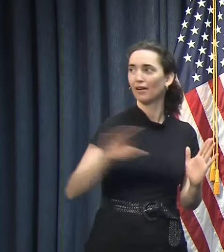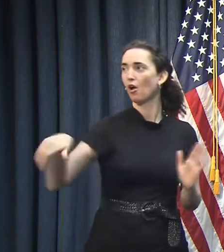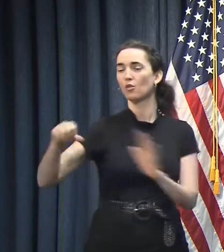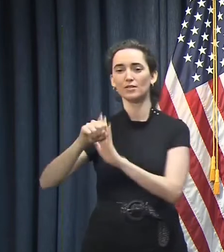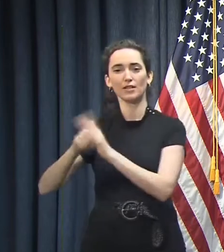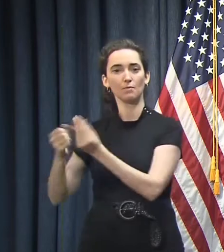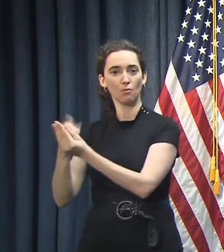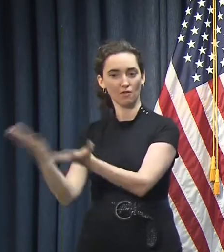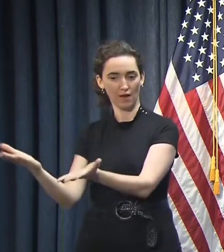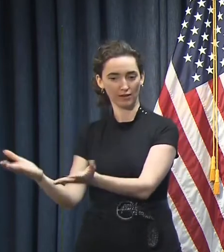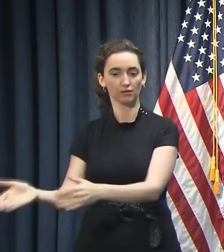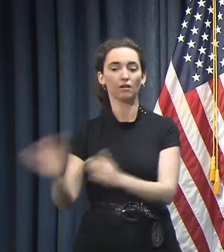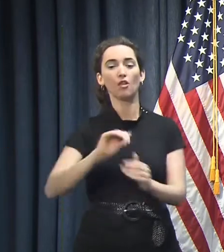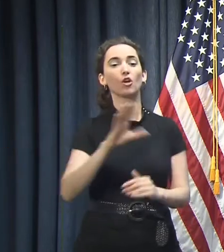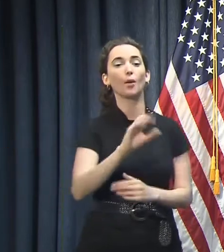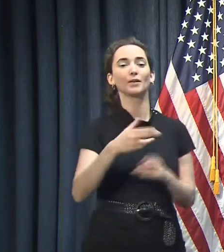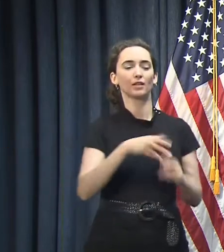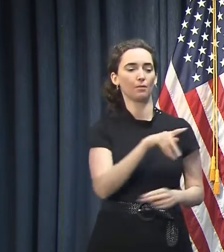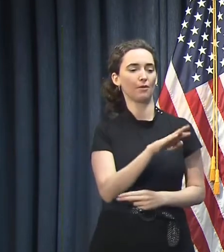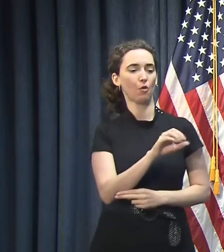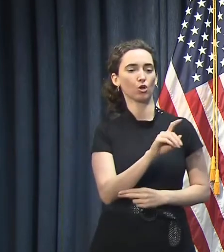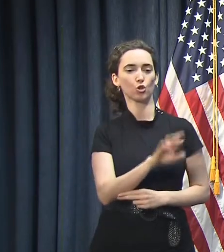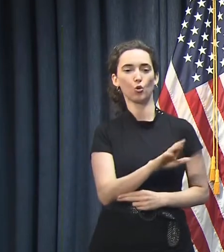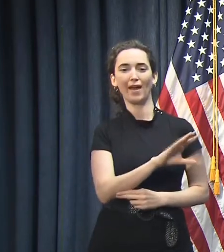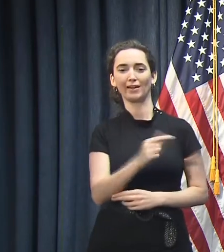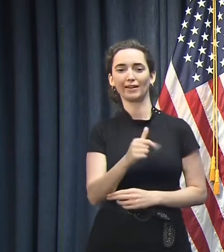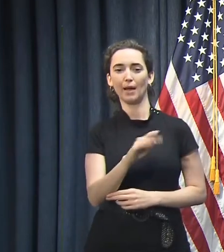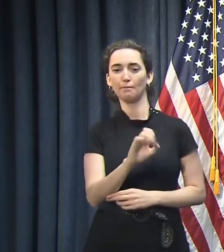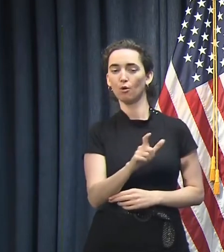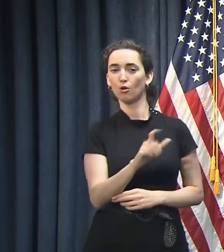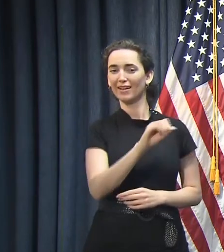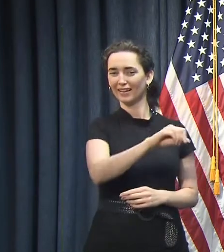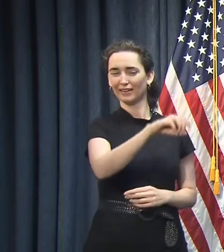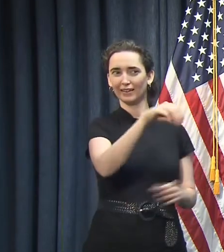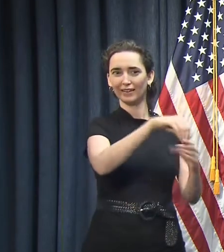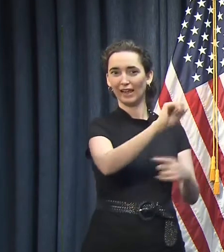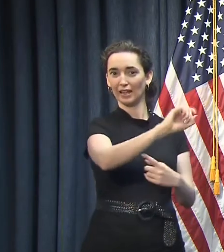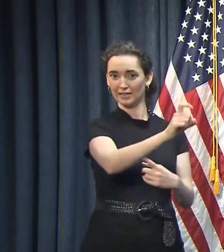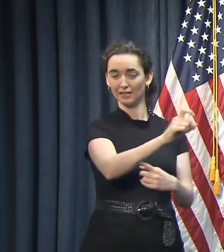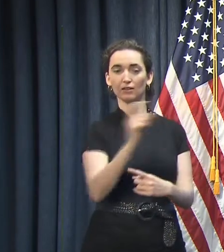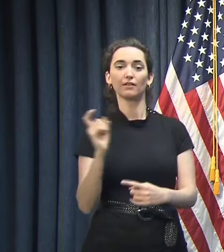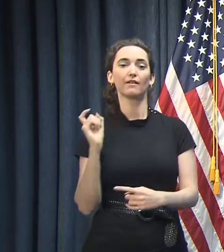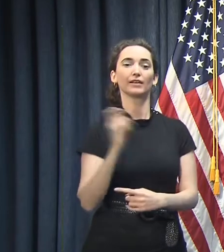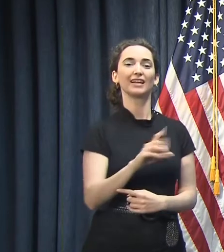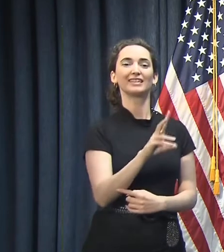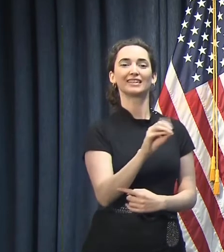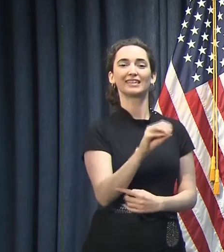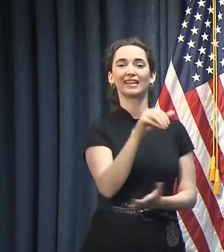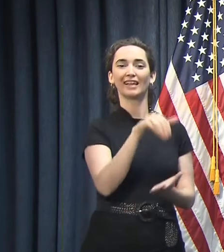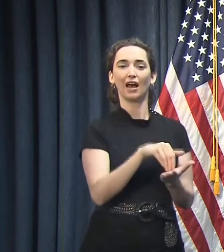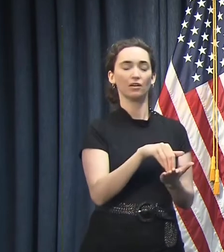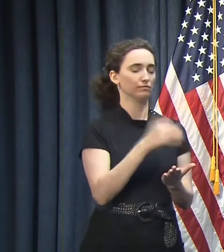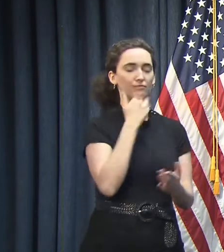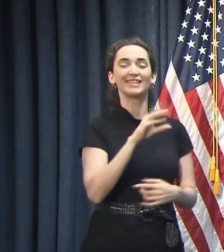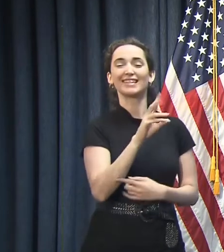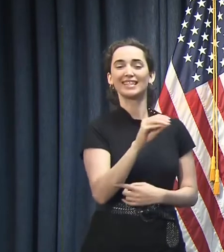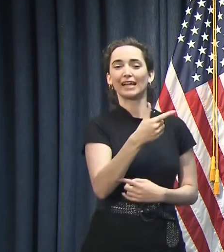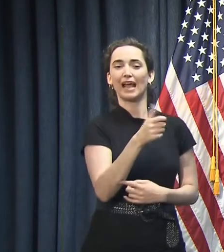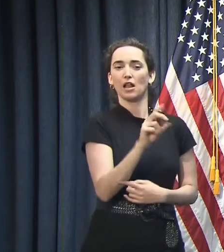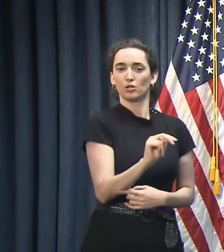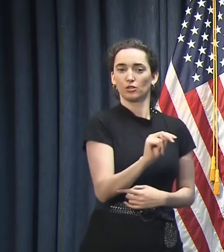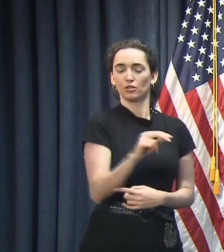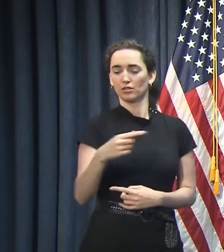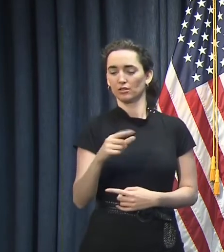Procter & Gamble in Alexandria has donated 60 gallons of glycerol. And